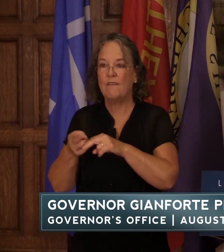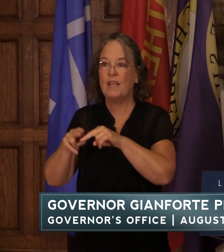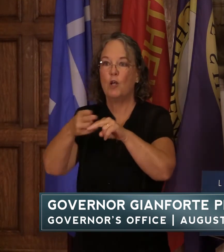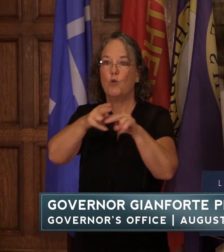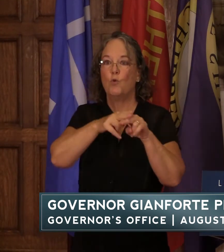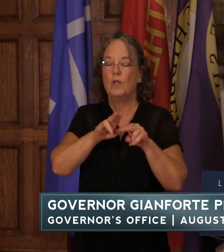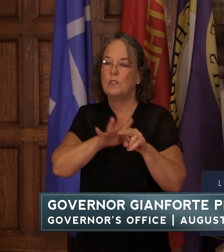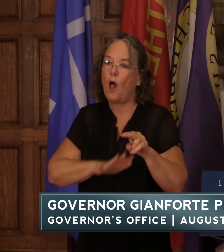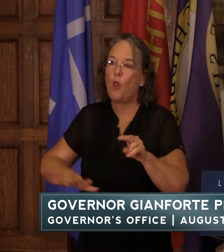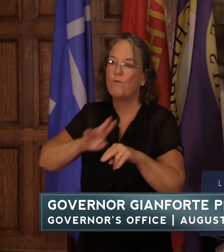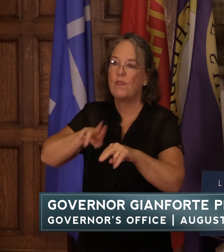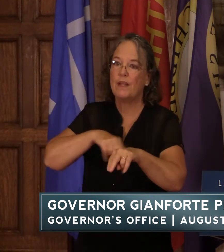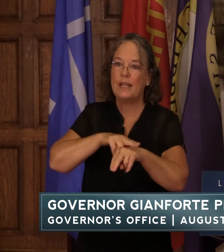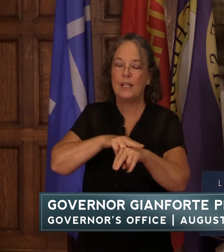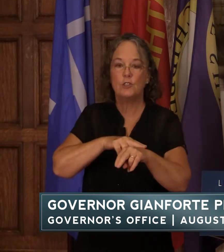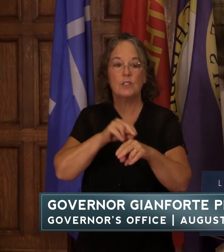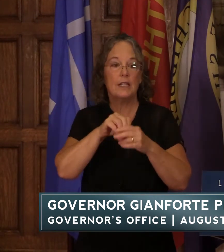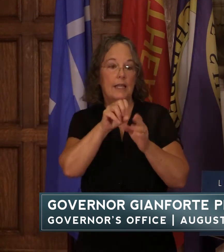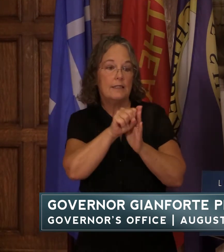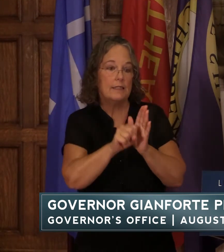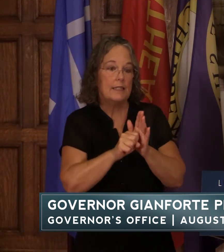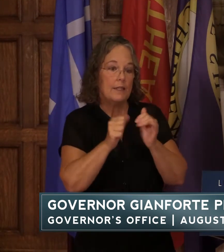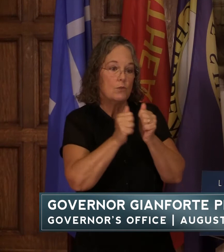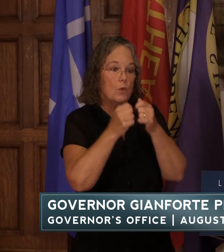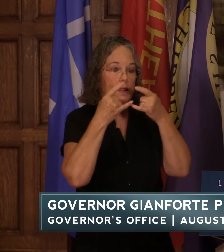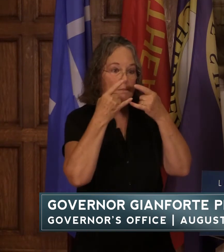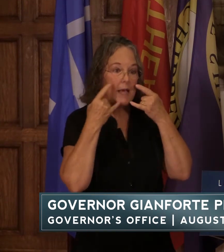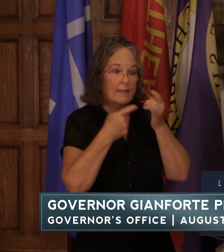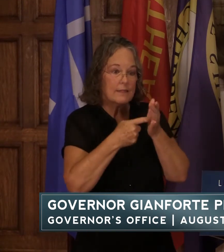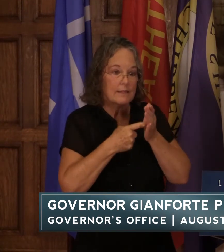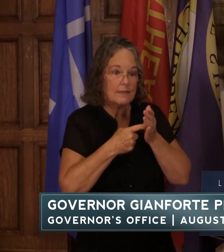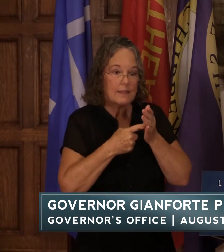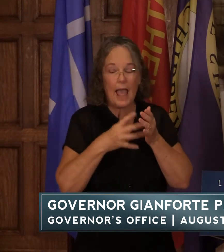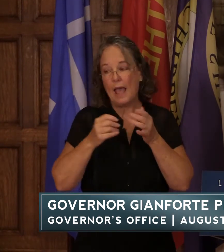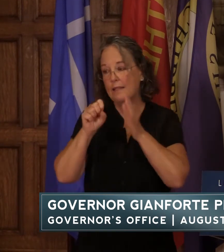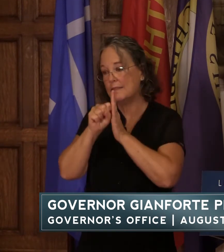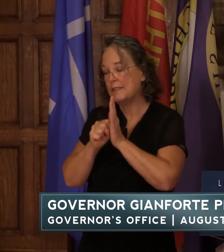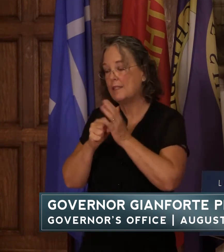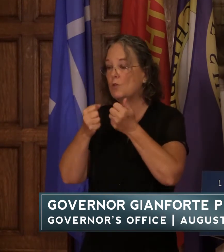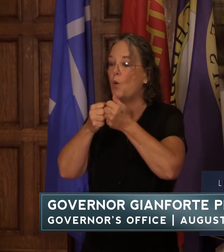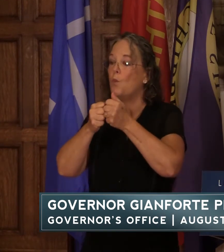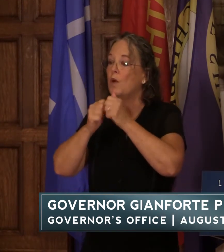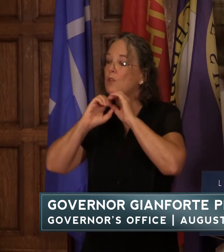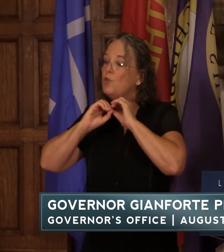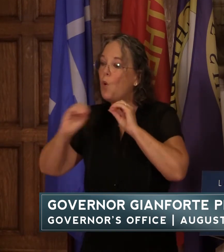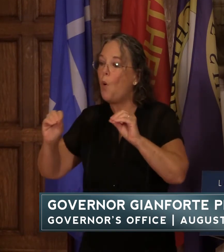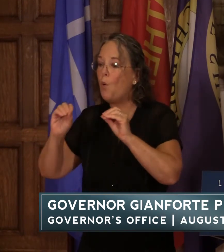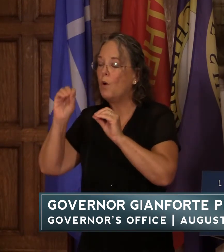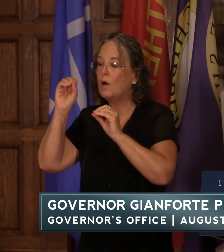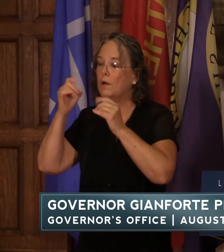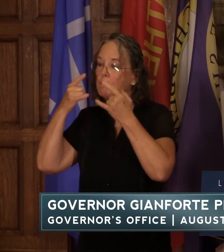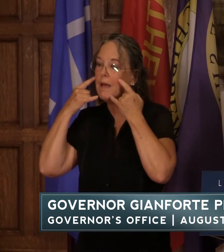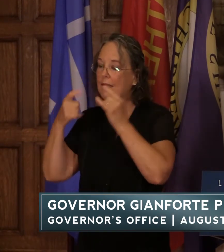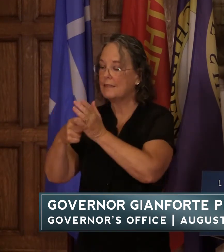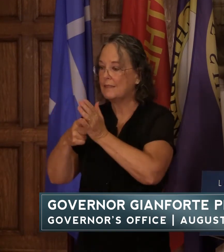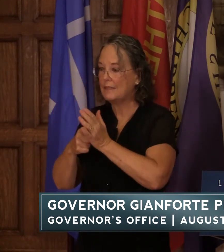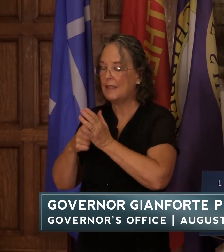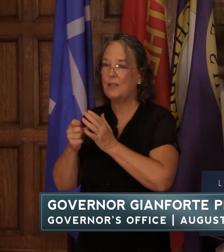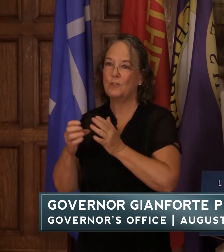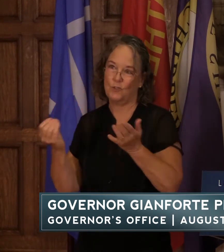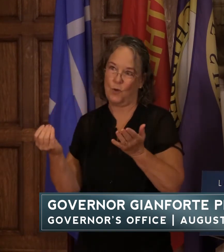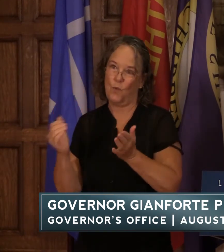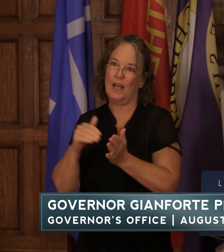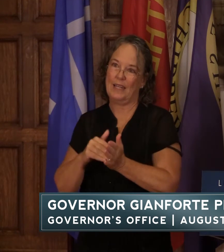states with mass mandates and in states without them so let me be clear once more the state of